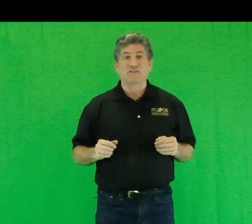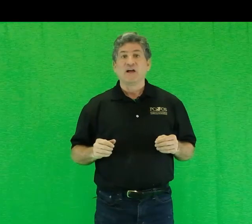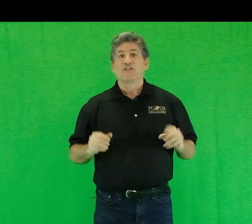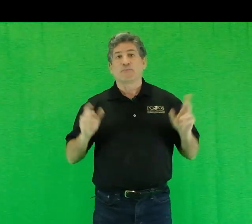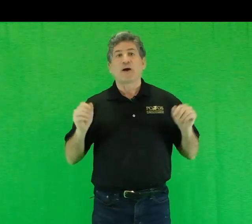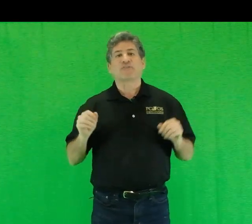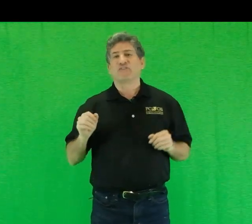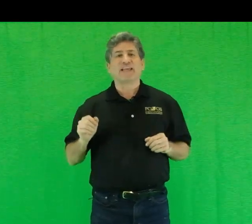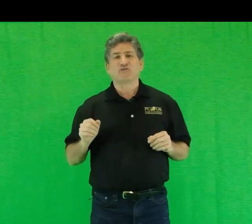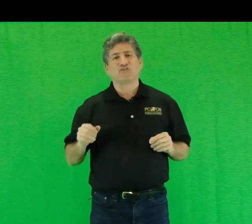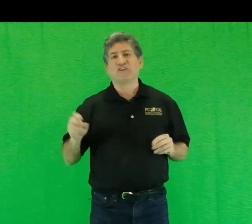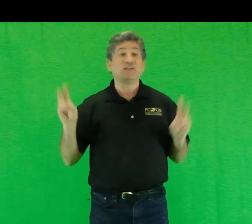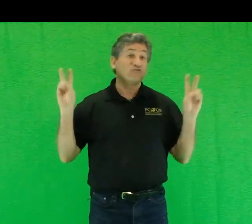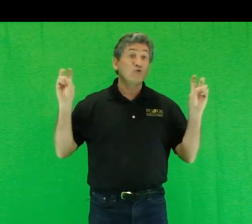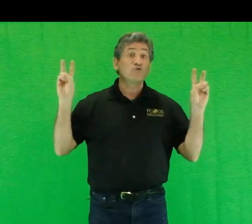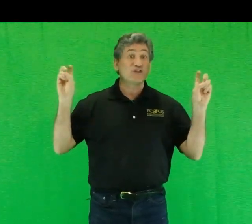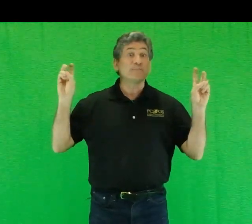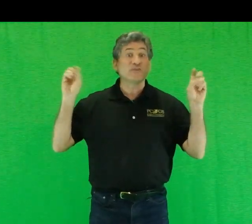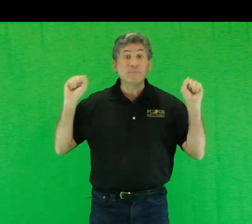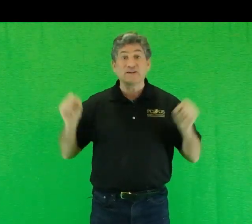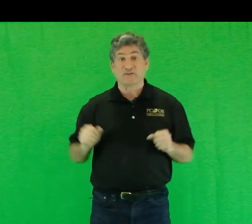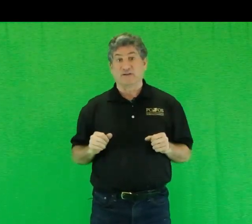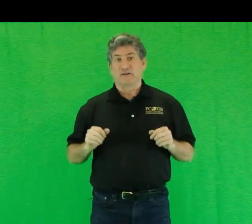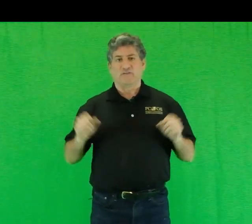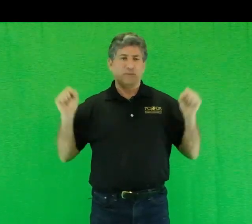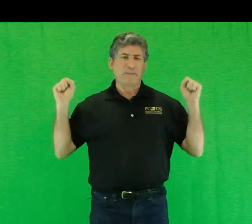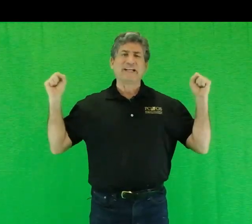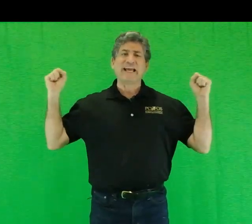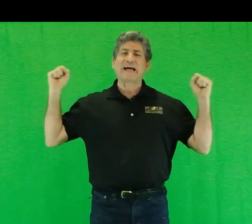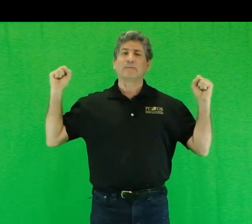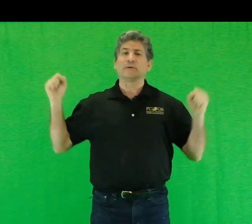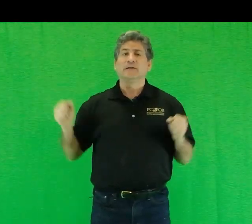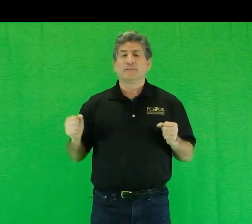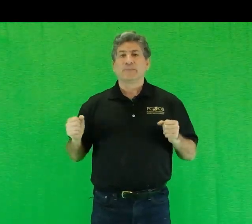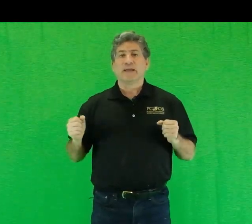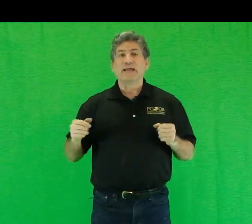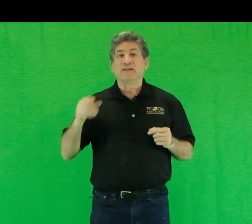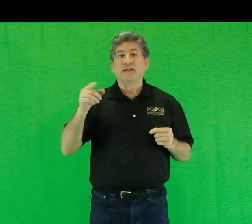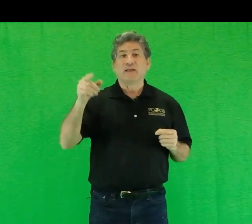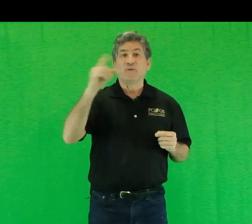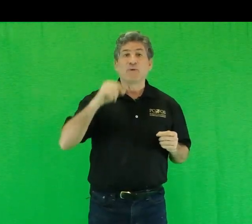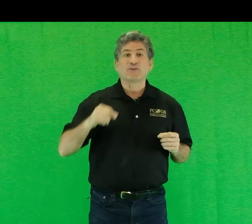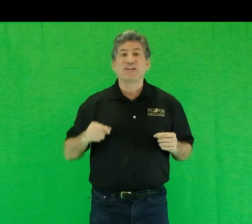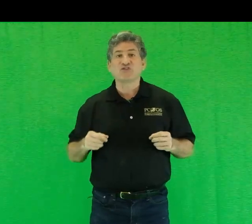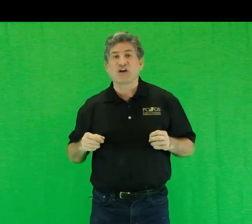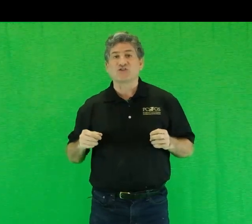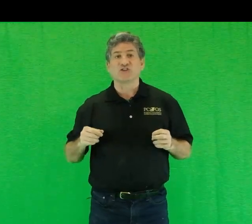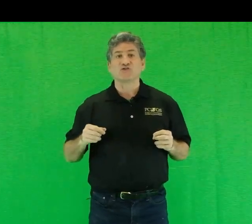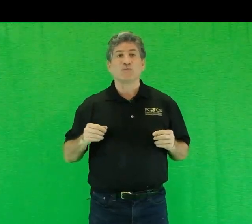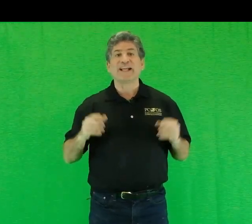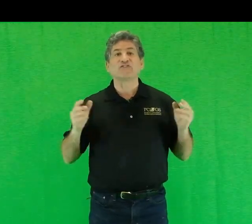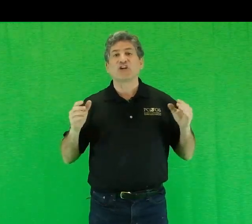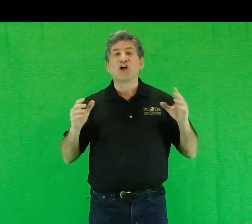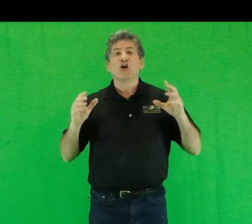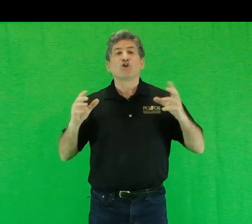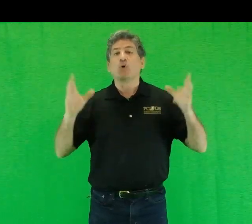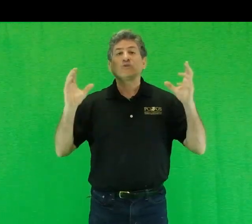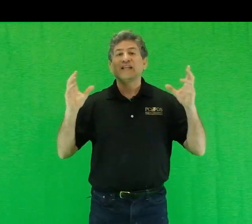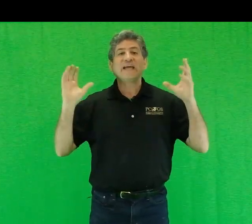the promise of electricity too cheap to meter from the mighty atom. And when we were teaching our children, we'd enter the golden age